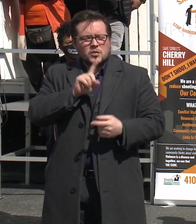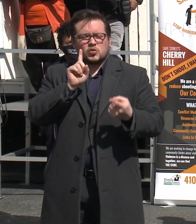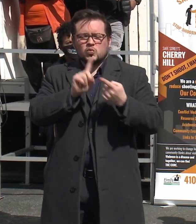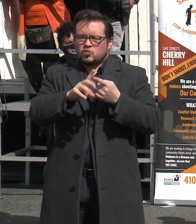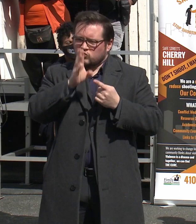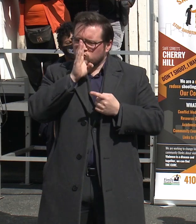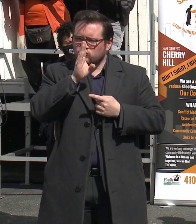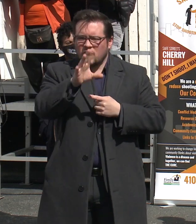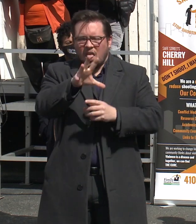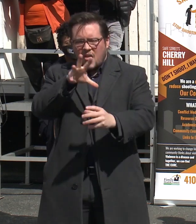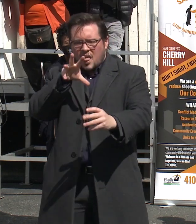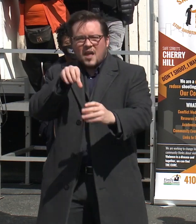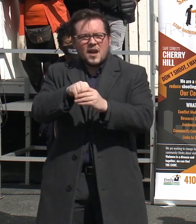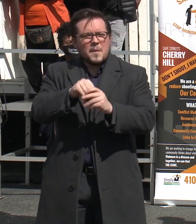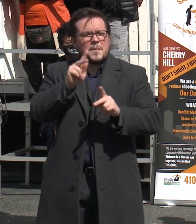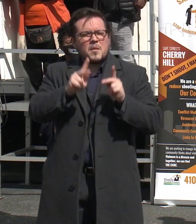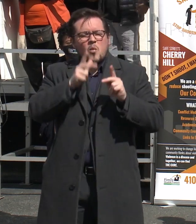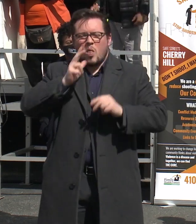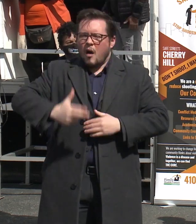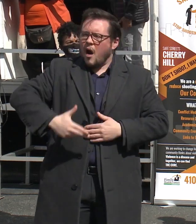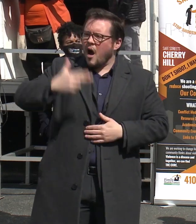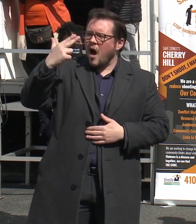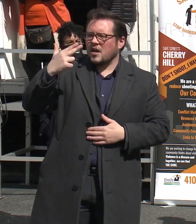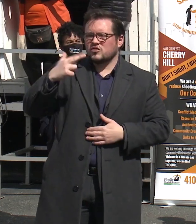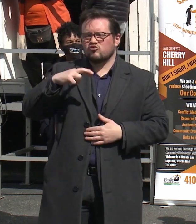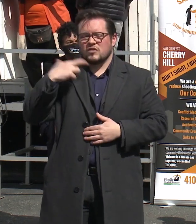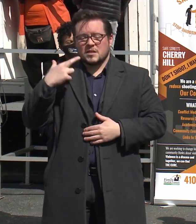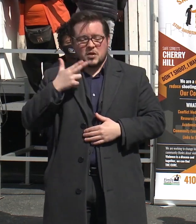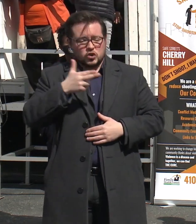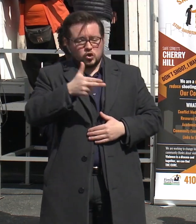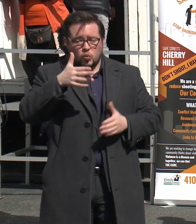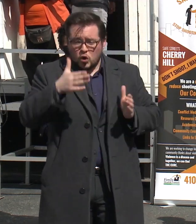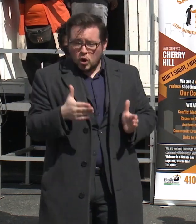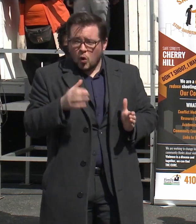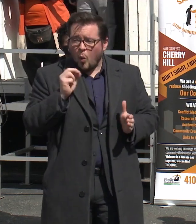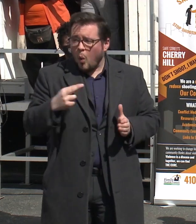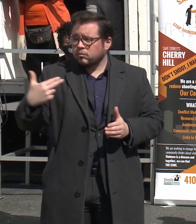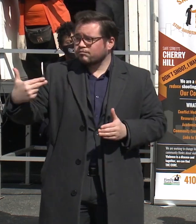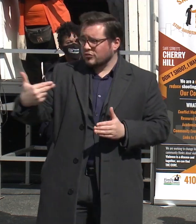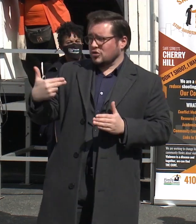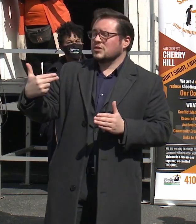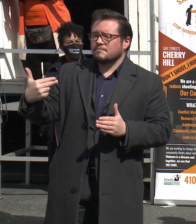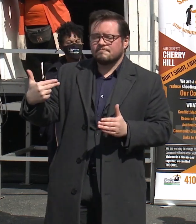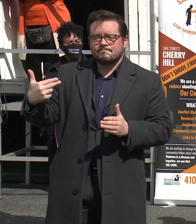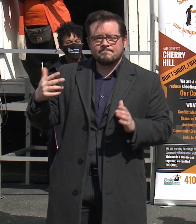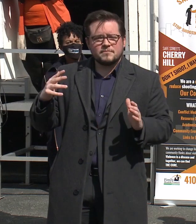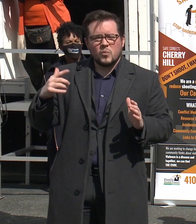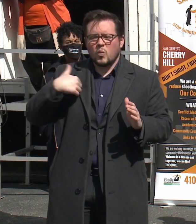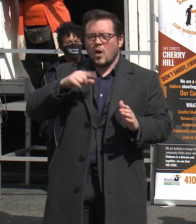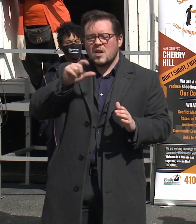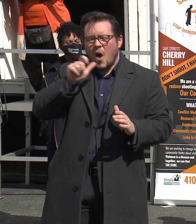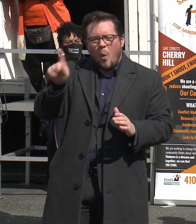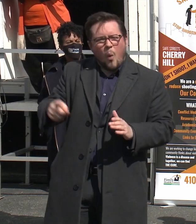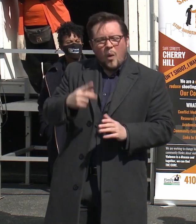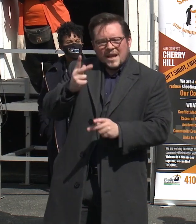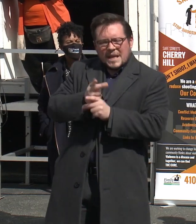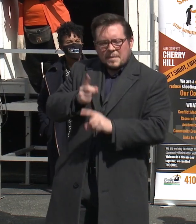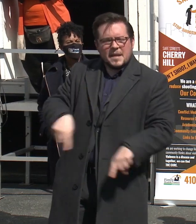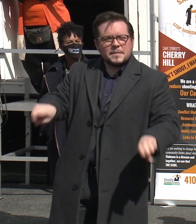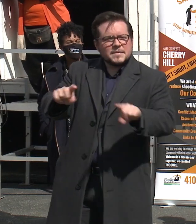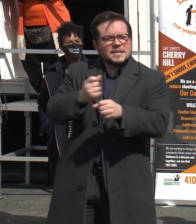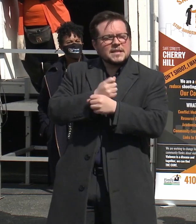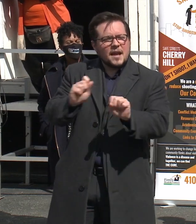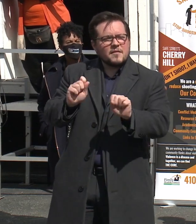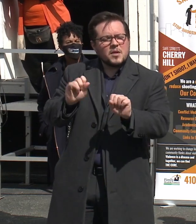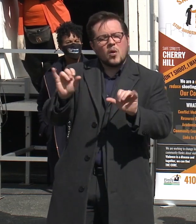engage with folks who are at the highest risk of being a shooter or being shot. To not just keep them safe, but to